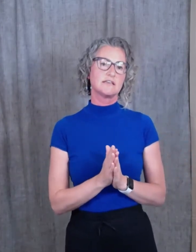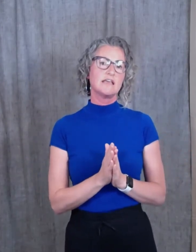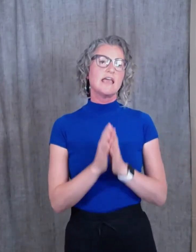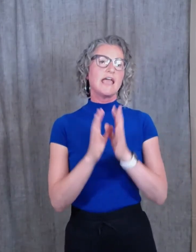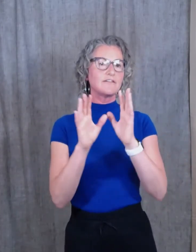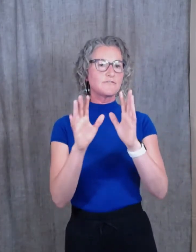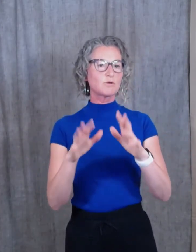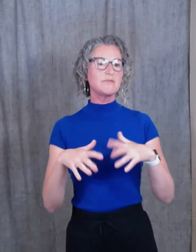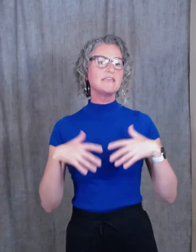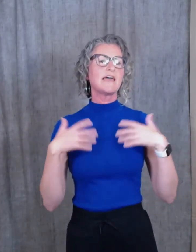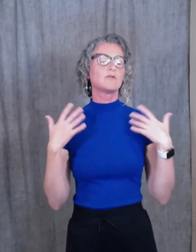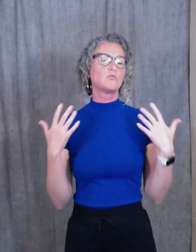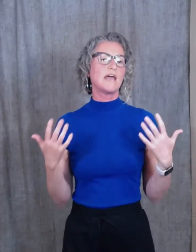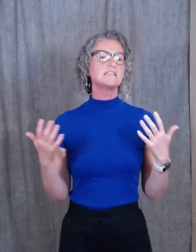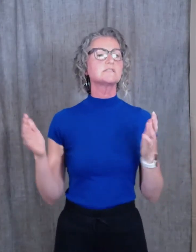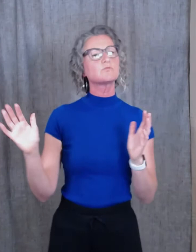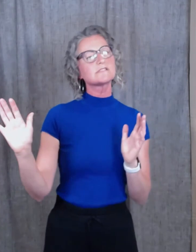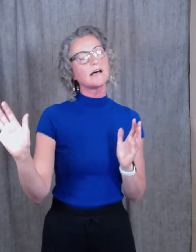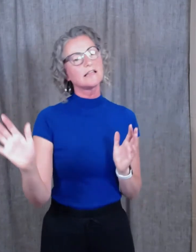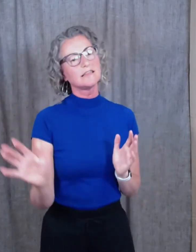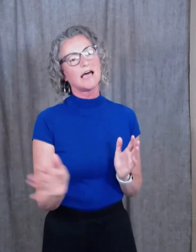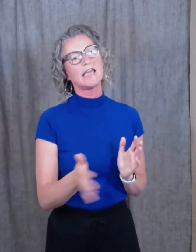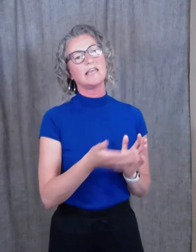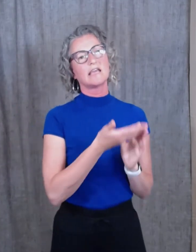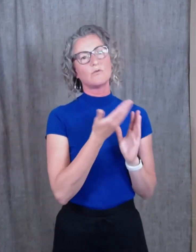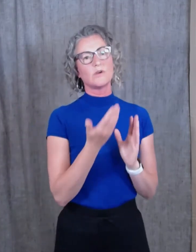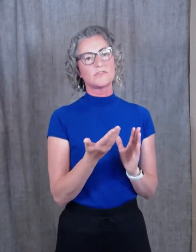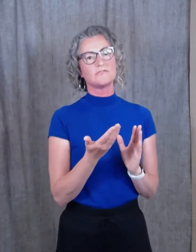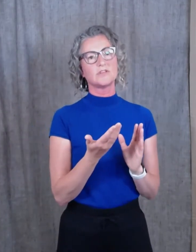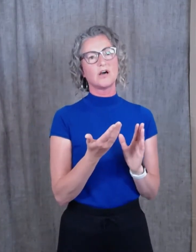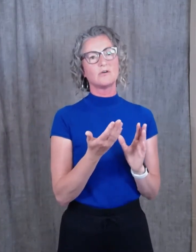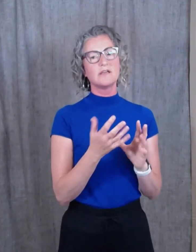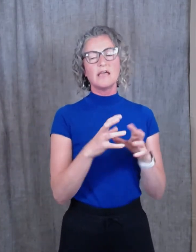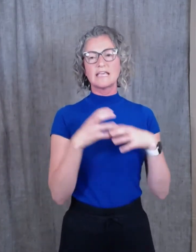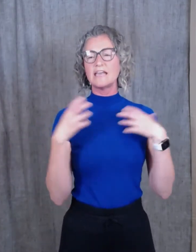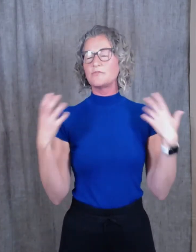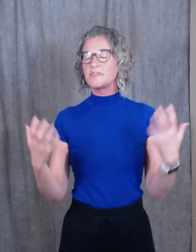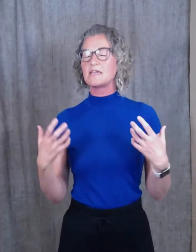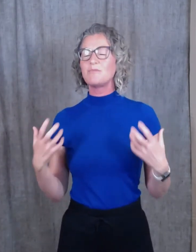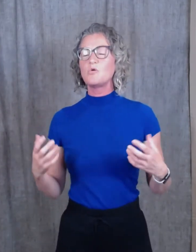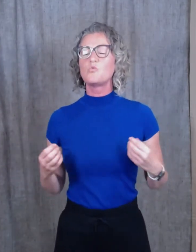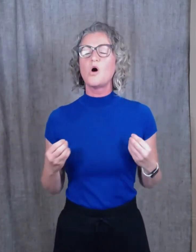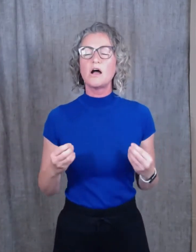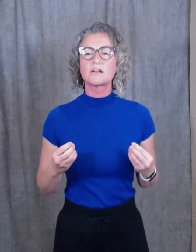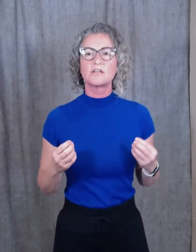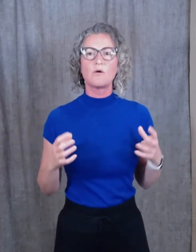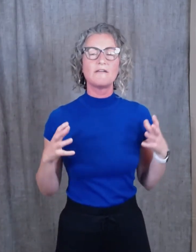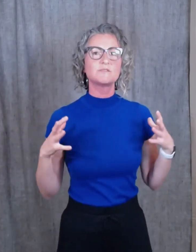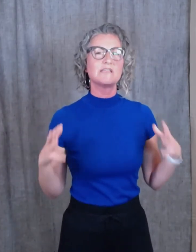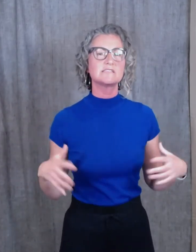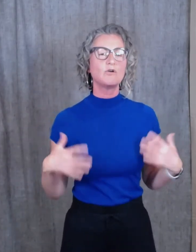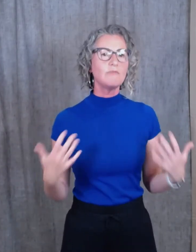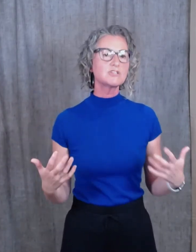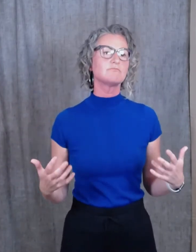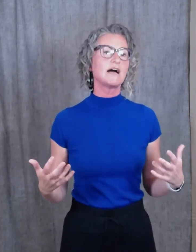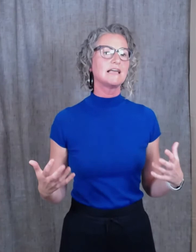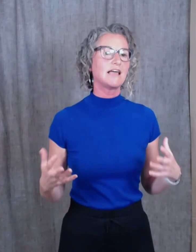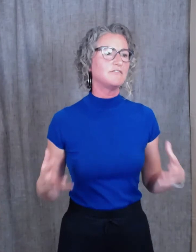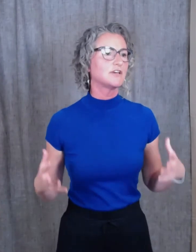And for me, that rest was aligning with the flow. Again, if we think about water, you know, I've spent so much of my life in a